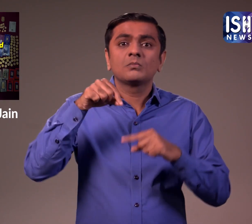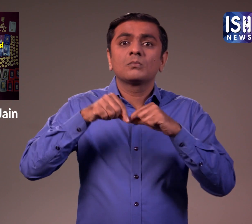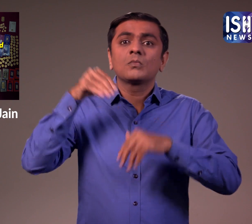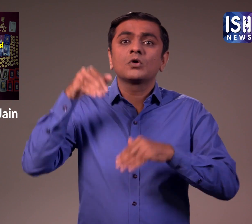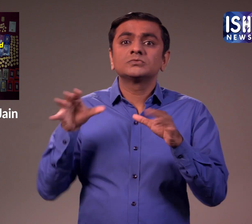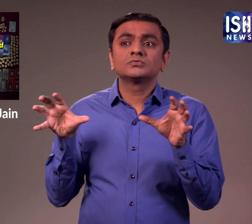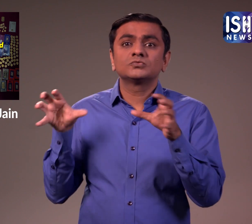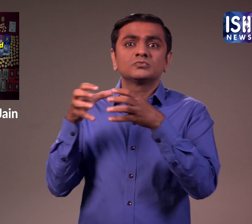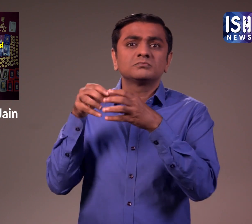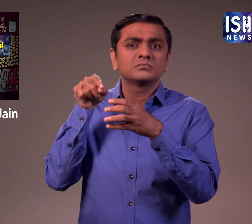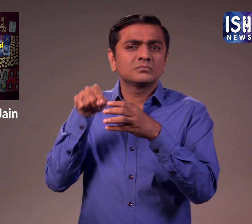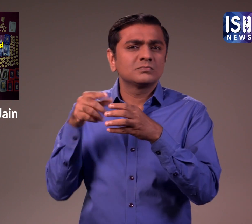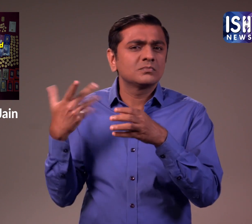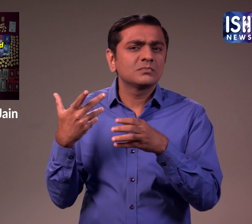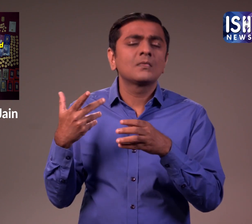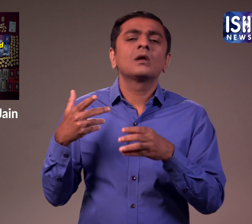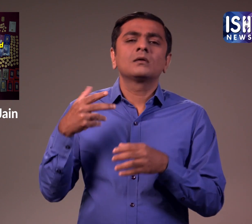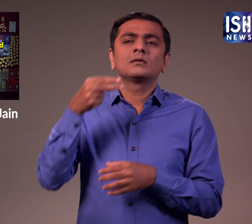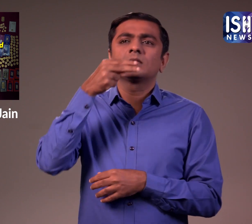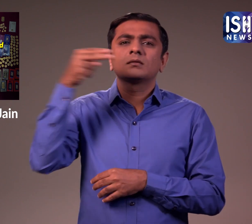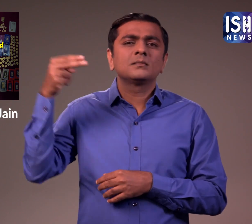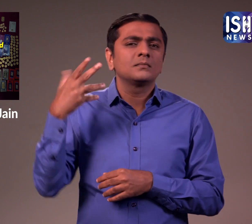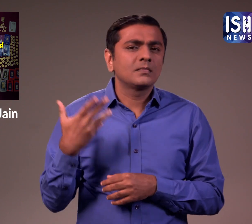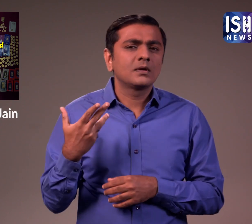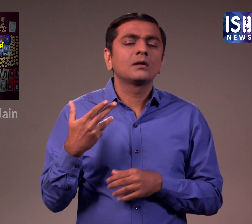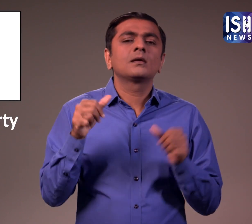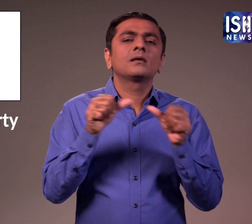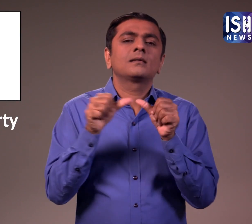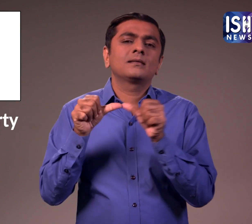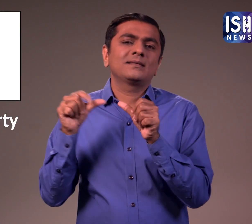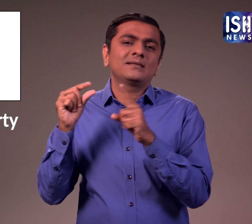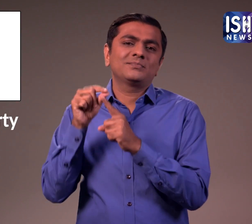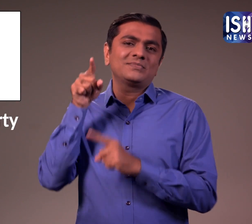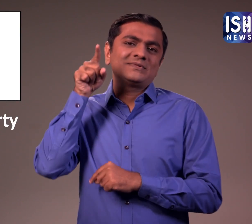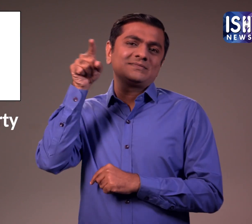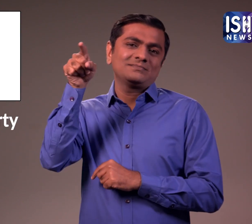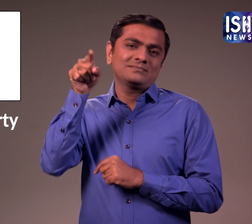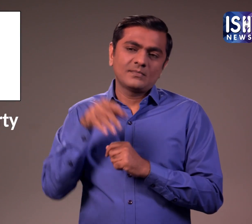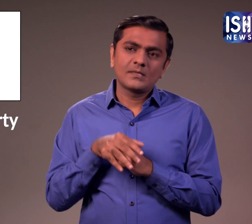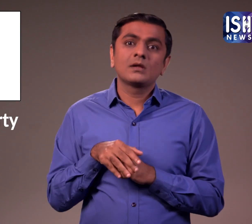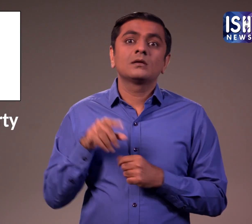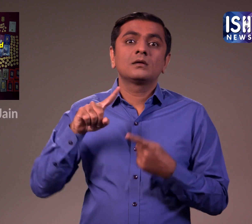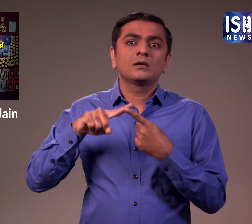When the ED suspected something amiss with the ARP party, they launched an investigation